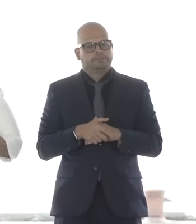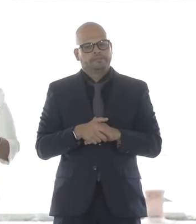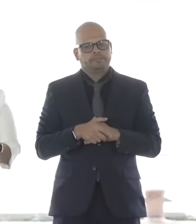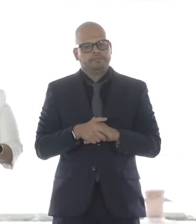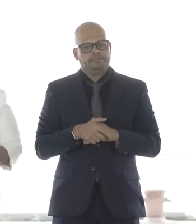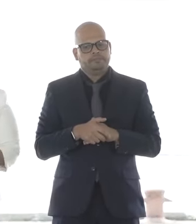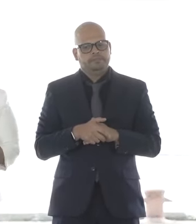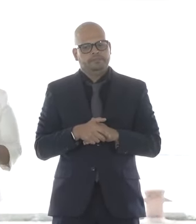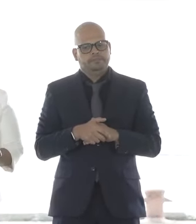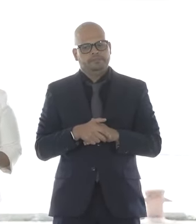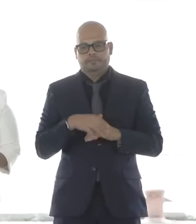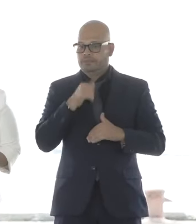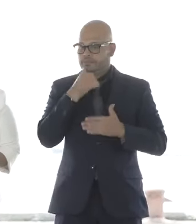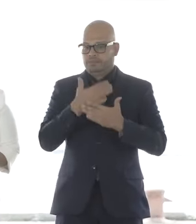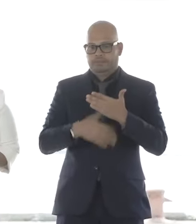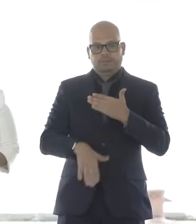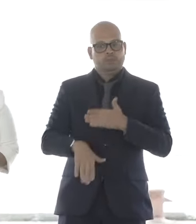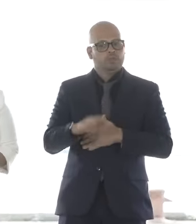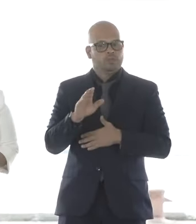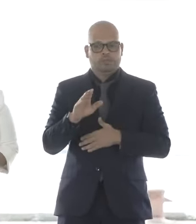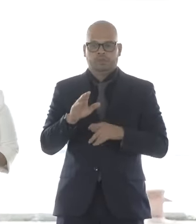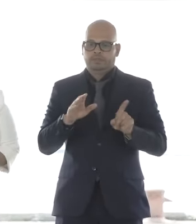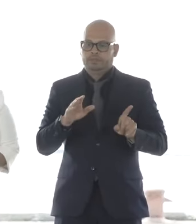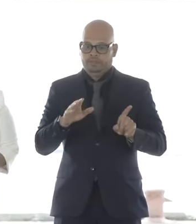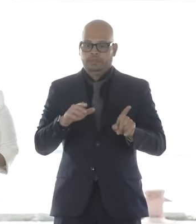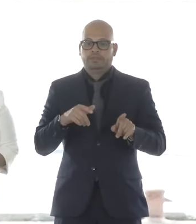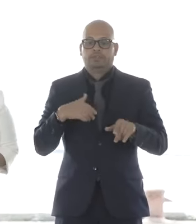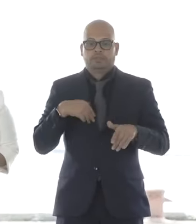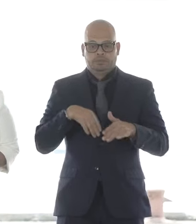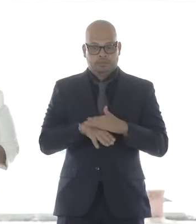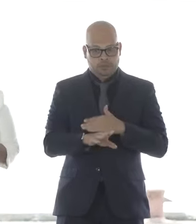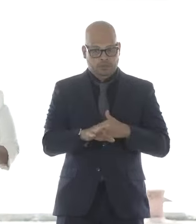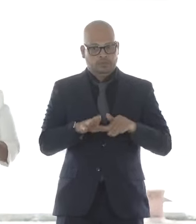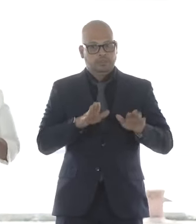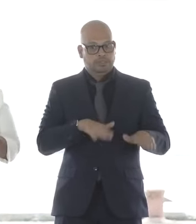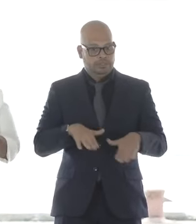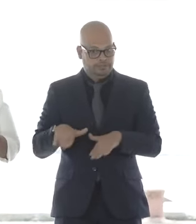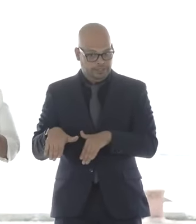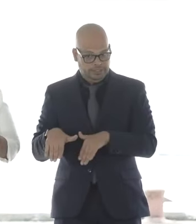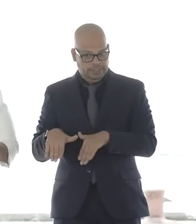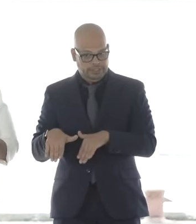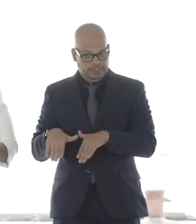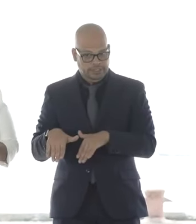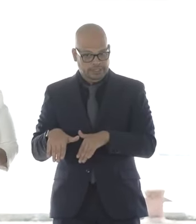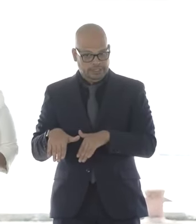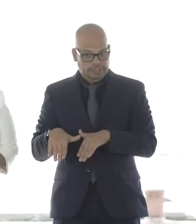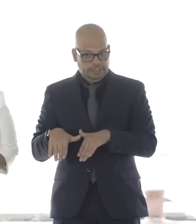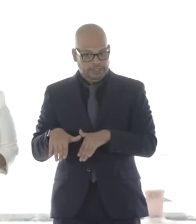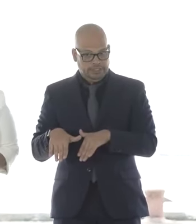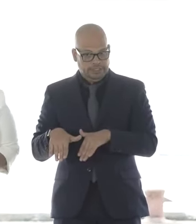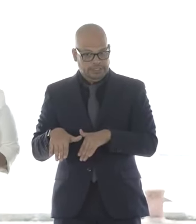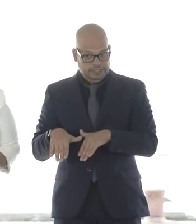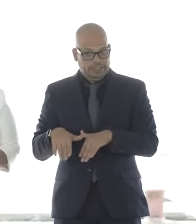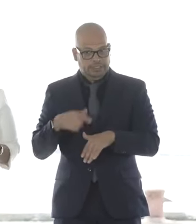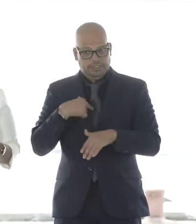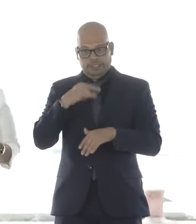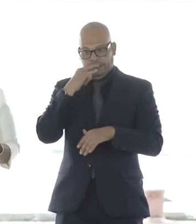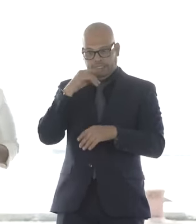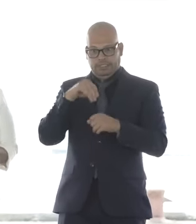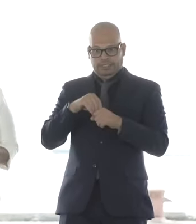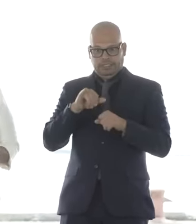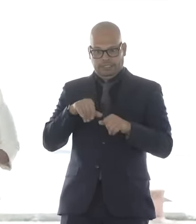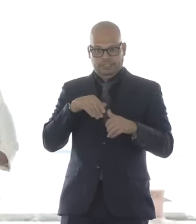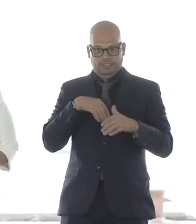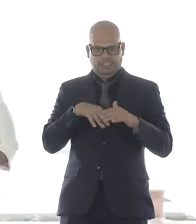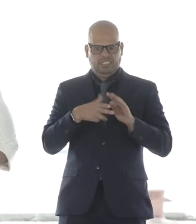Navy brat, born in Hawaii, moved all over. When I came here to go to college, I never left because there's something special about this place. I like to